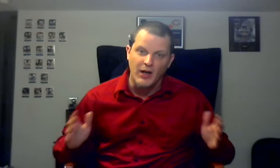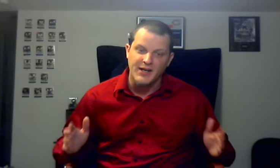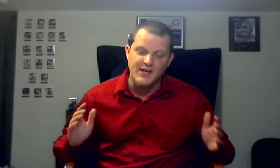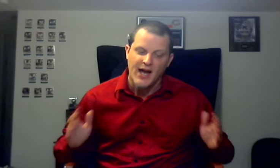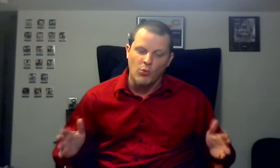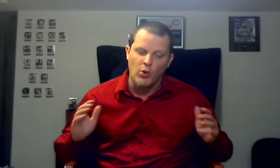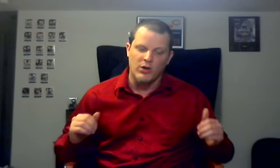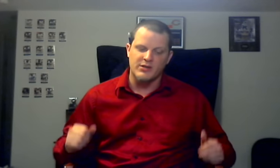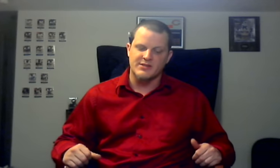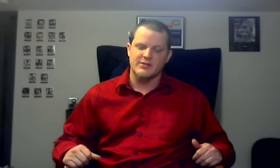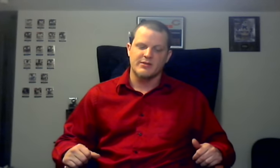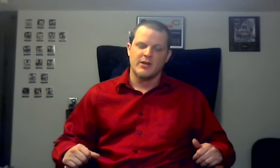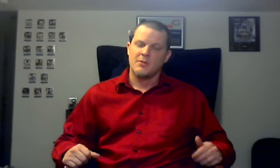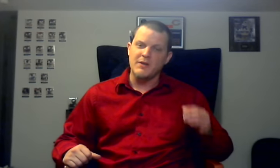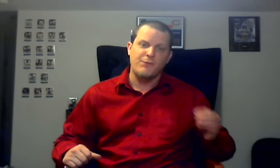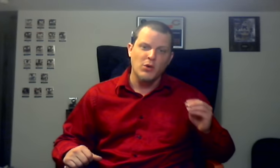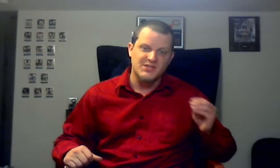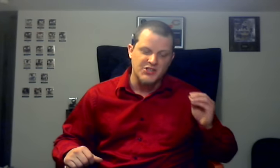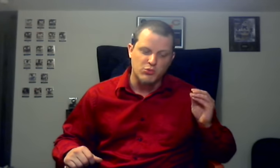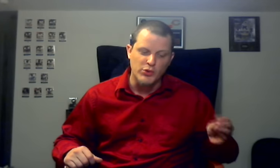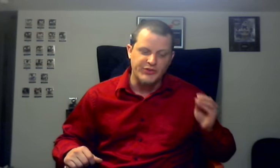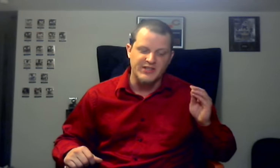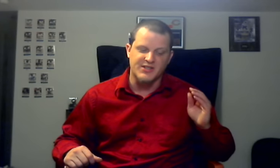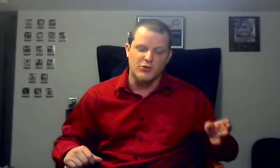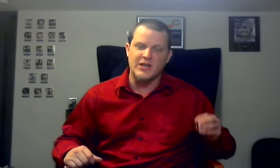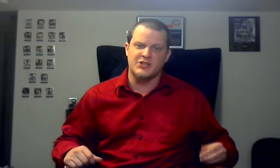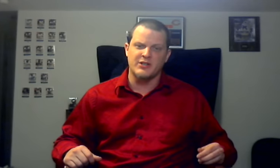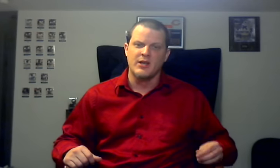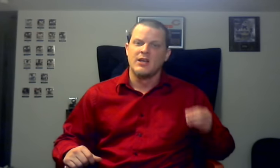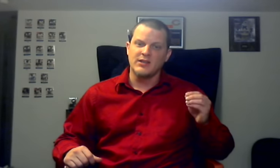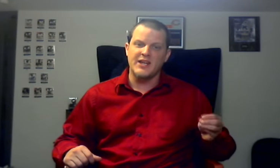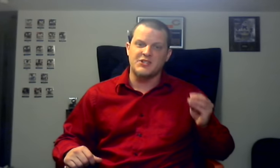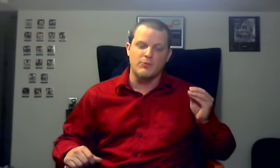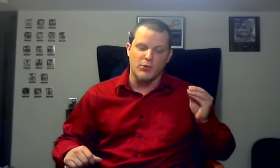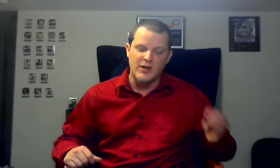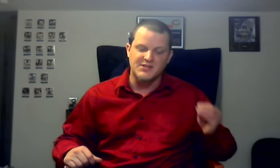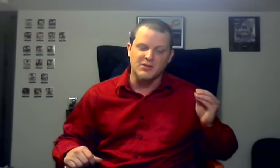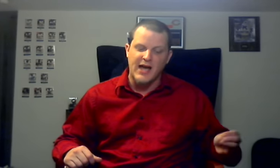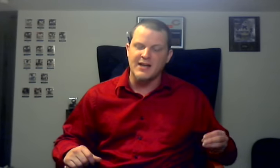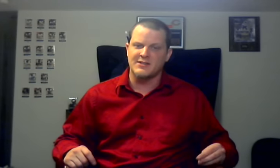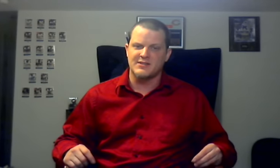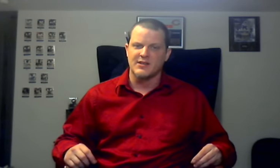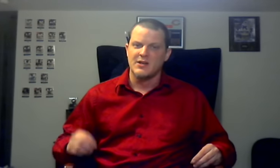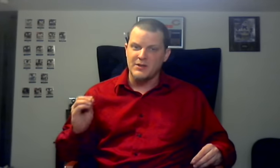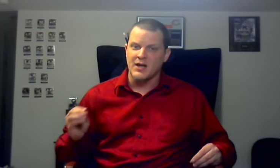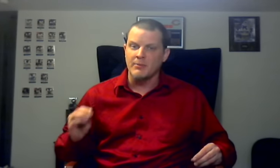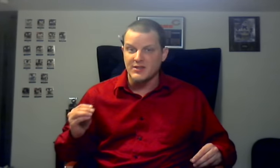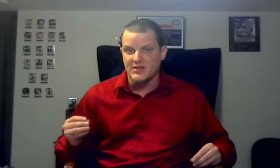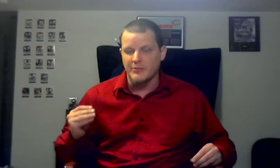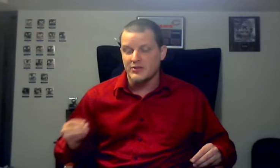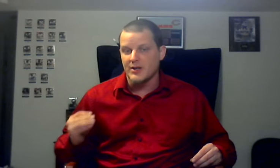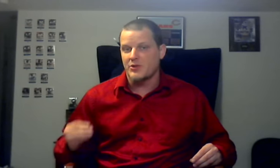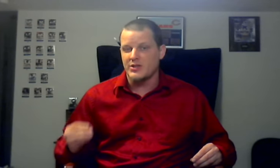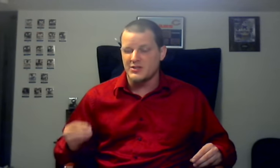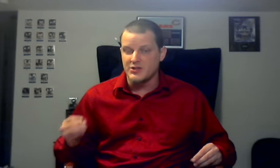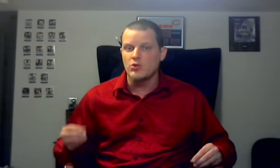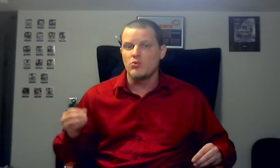Monday Night Wars before such ruthless aggression led to parental guidance becoming the WWE's new